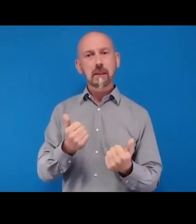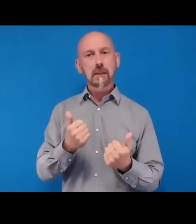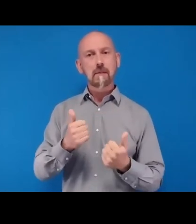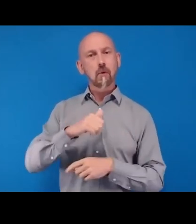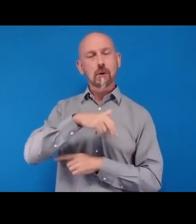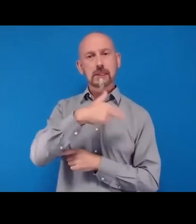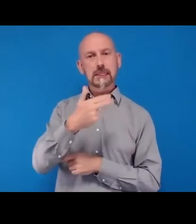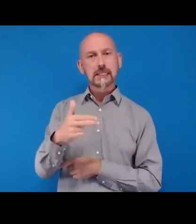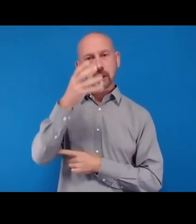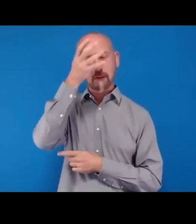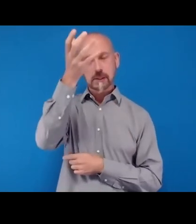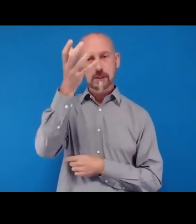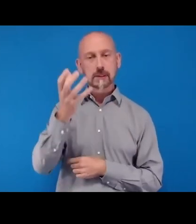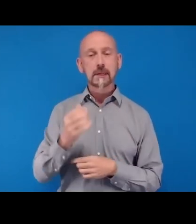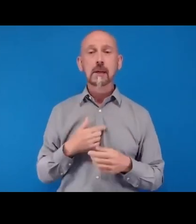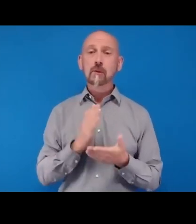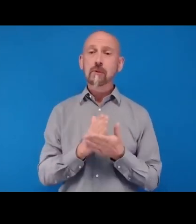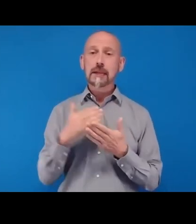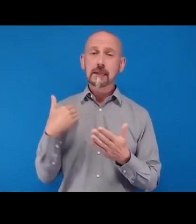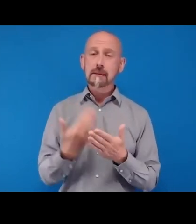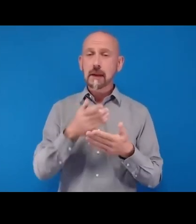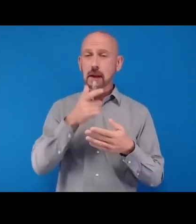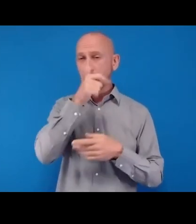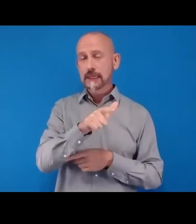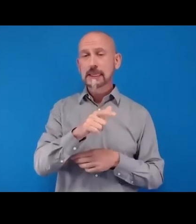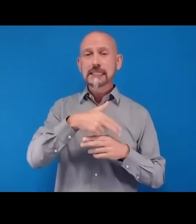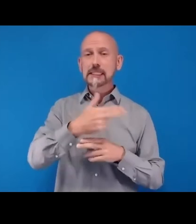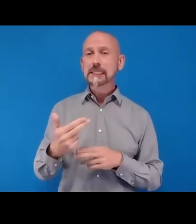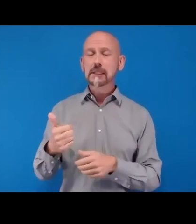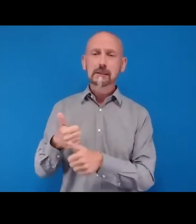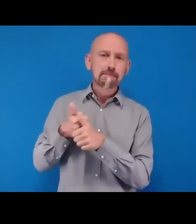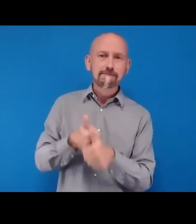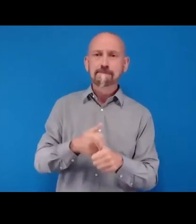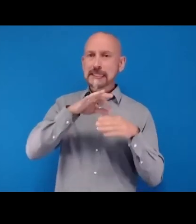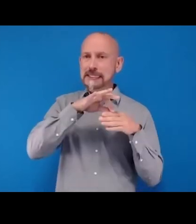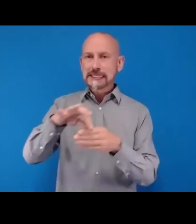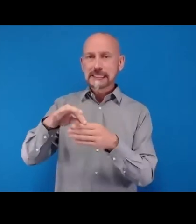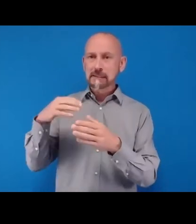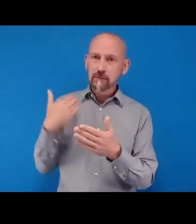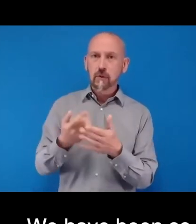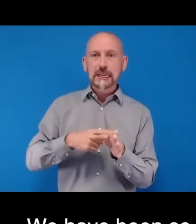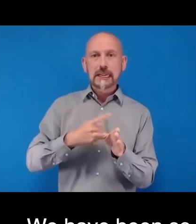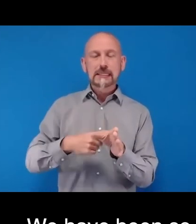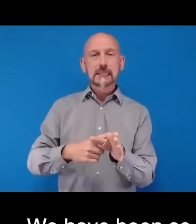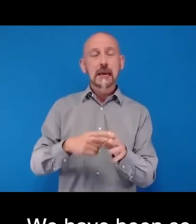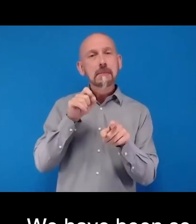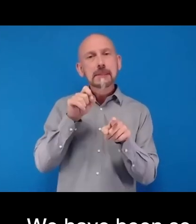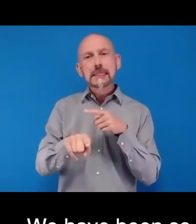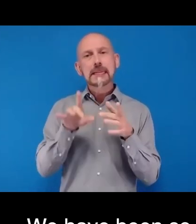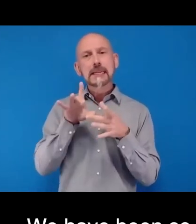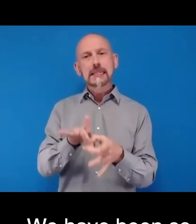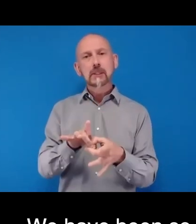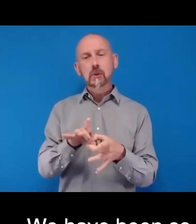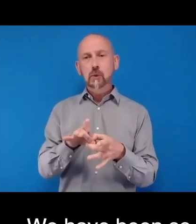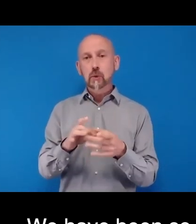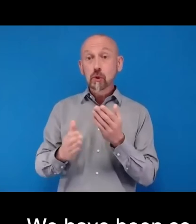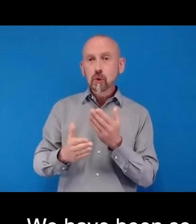We have been so fortunate to have Indonesia's leadership and guidance over the years, particularly in shaping the new agenda